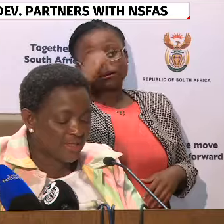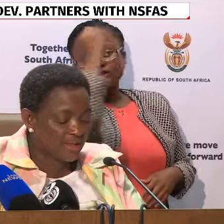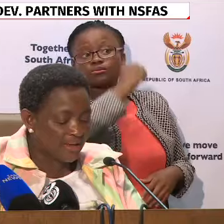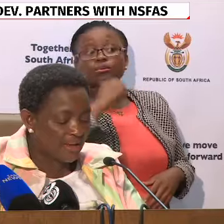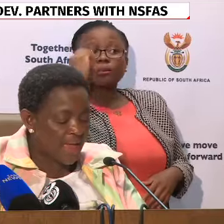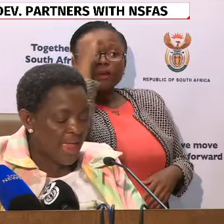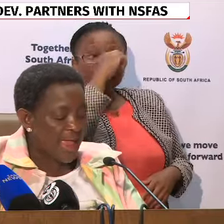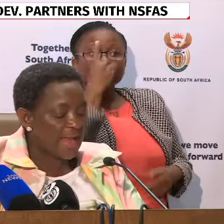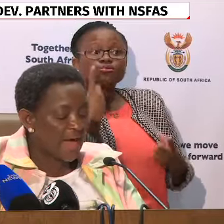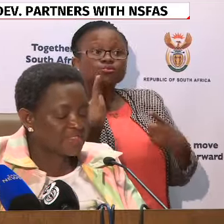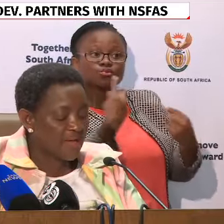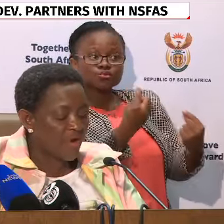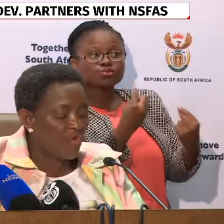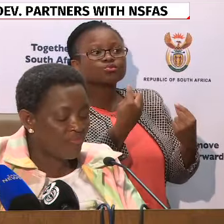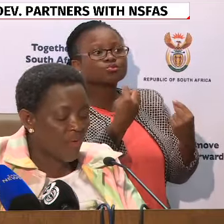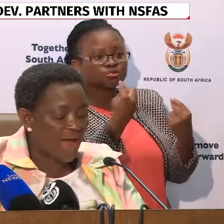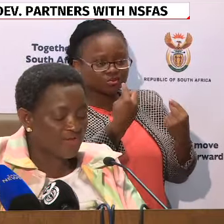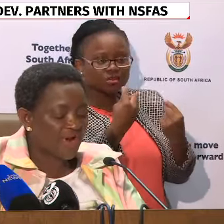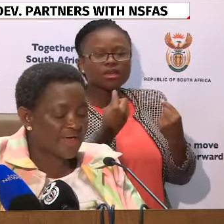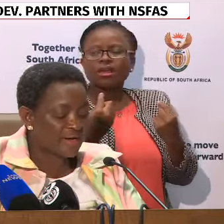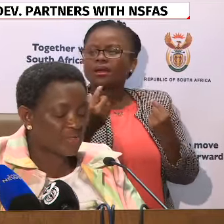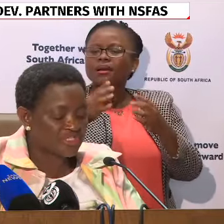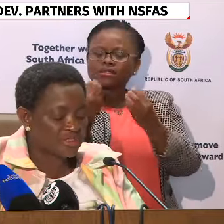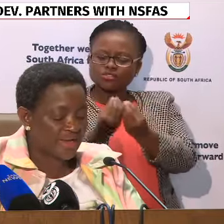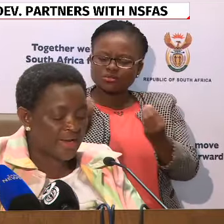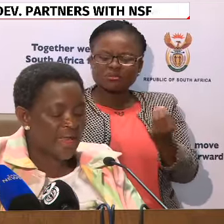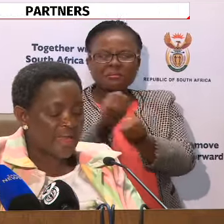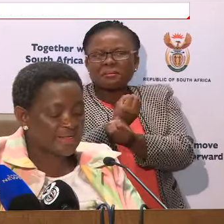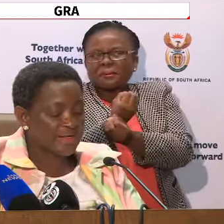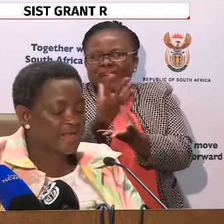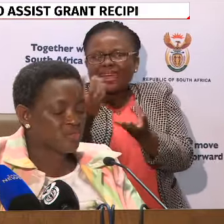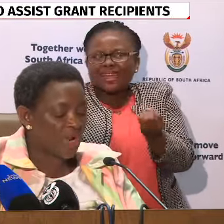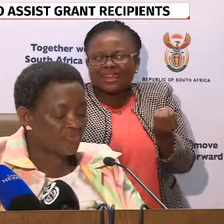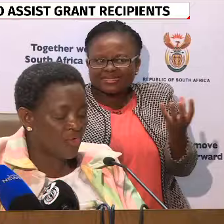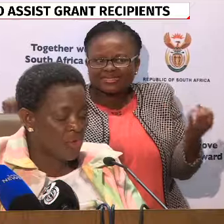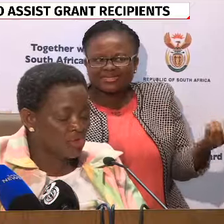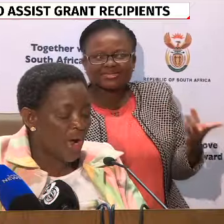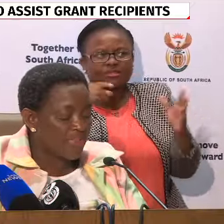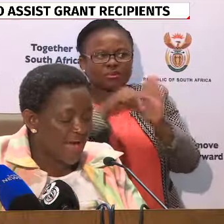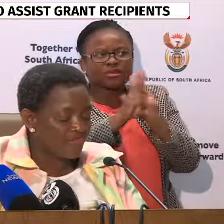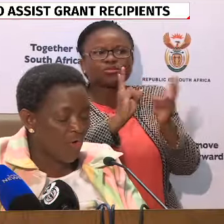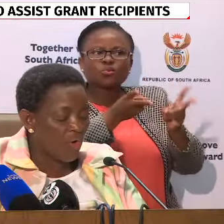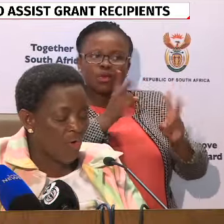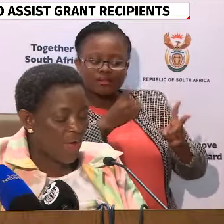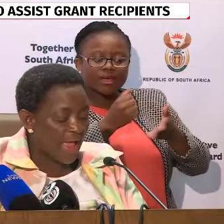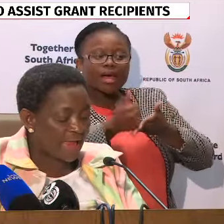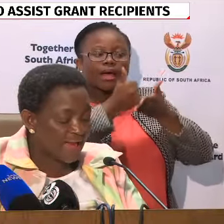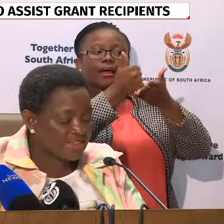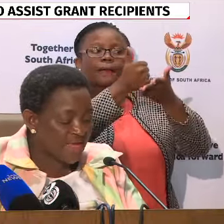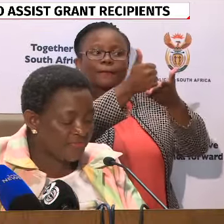reaching a large number of poor and vulnerable children in vulnerable 12 to apply for